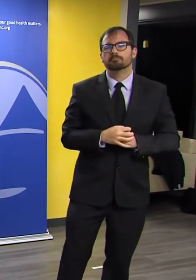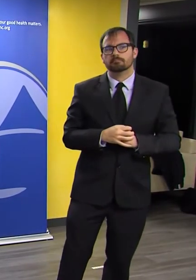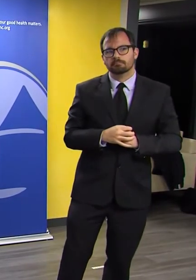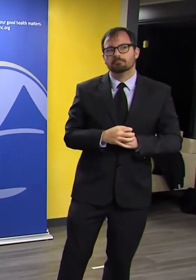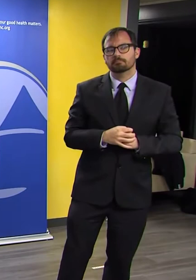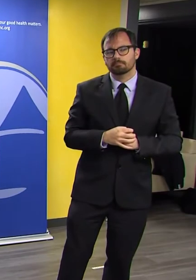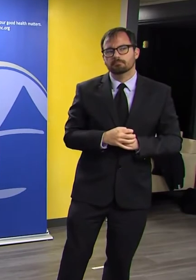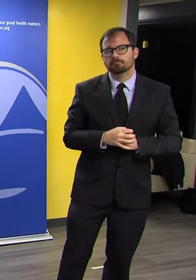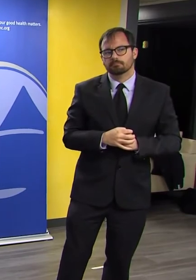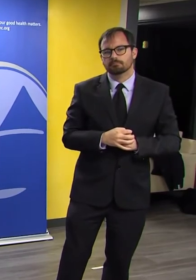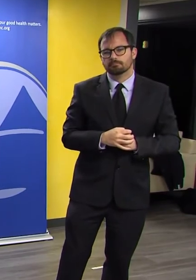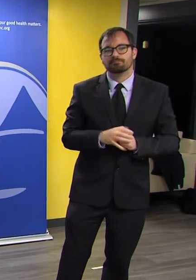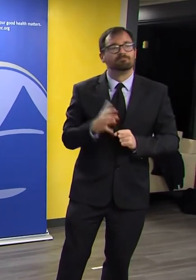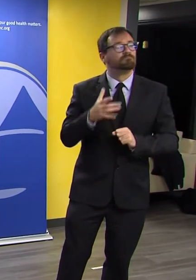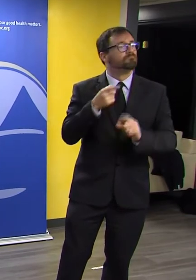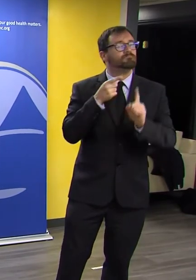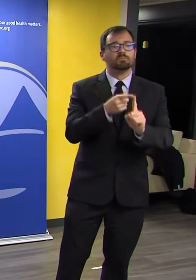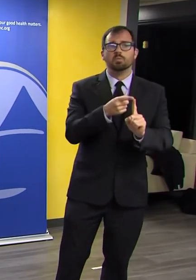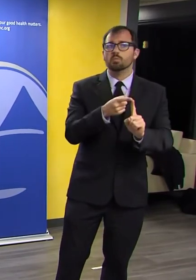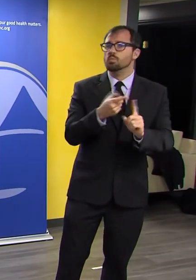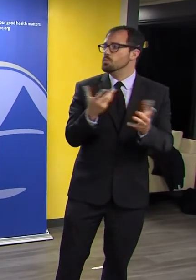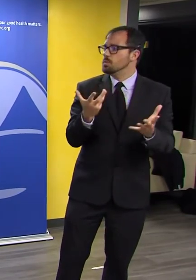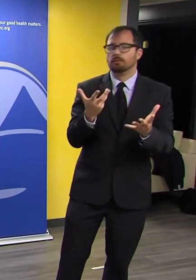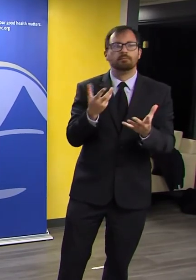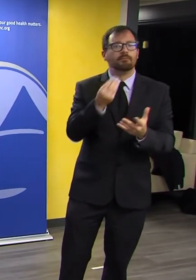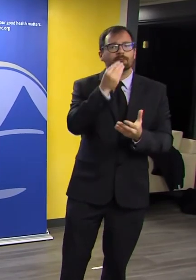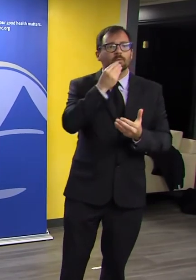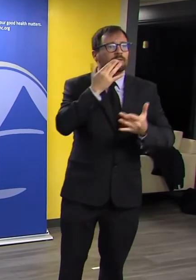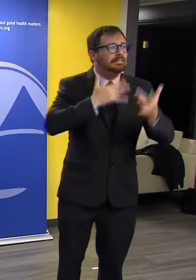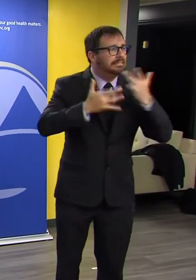pandemic, in addition to the food truck for you.